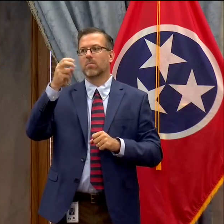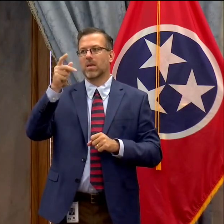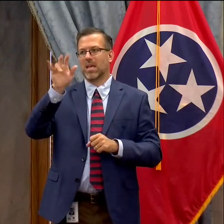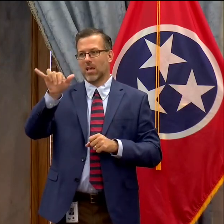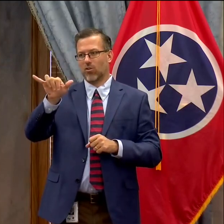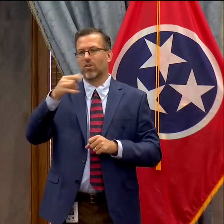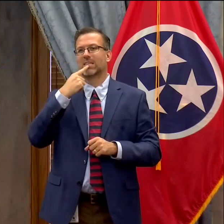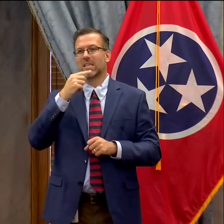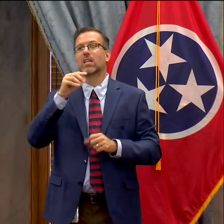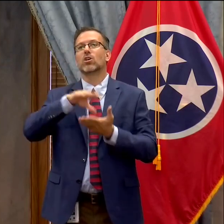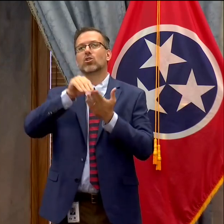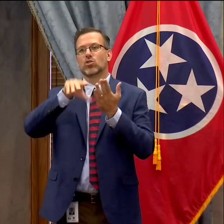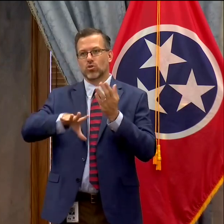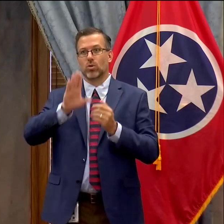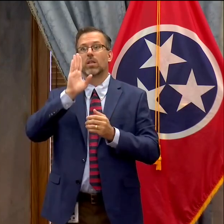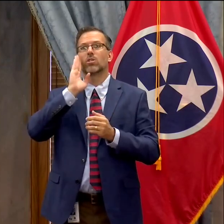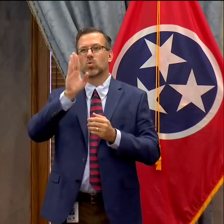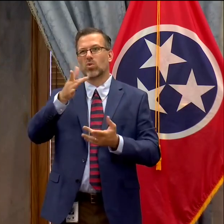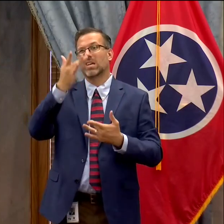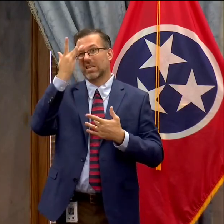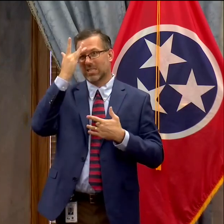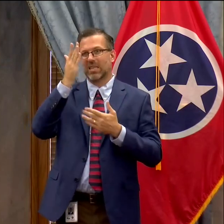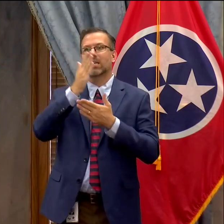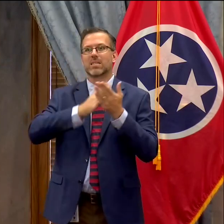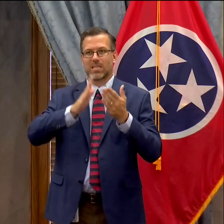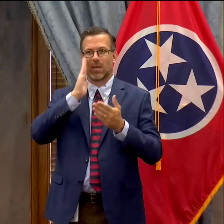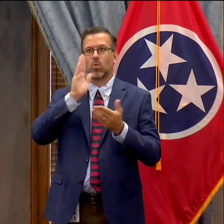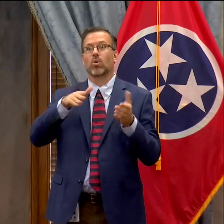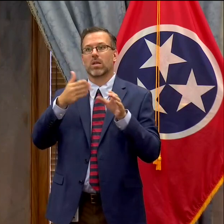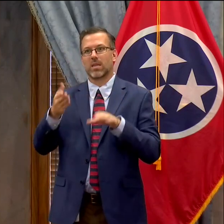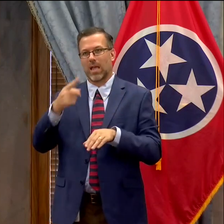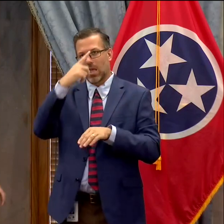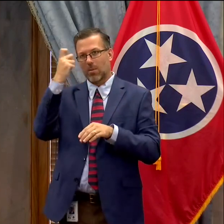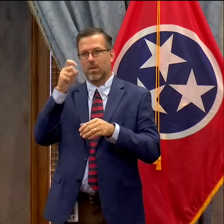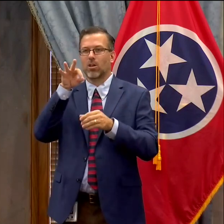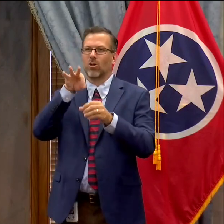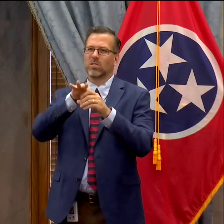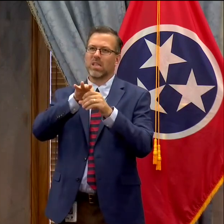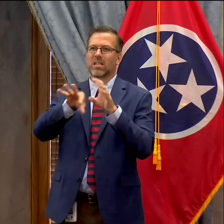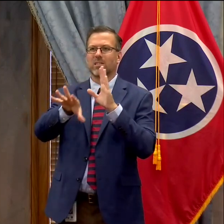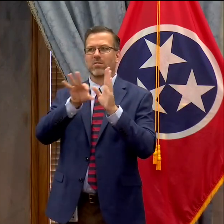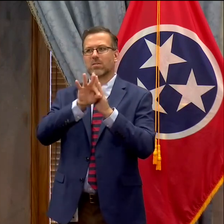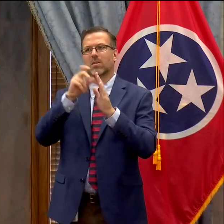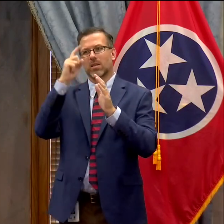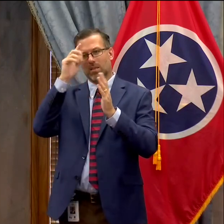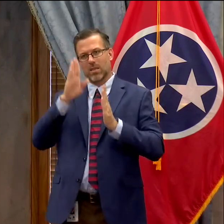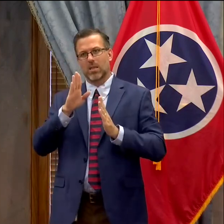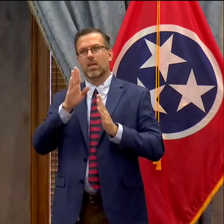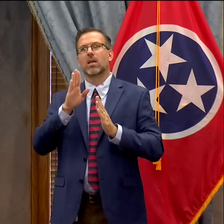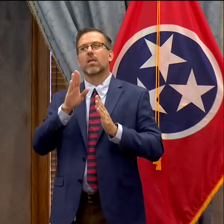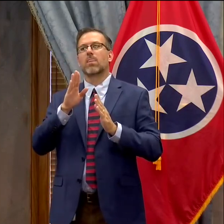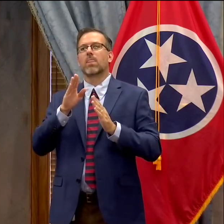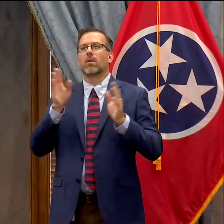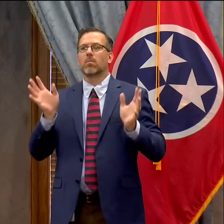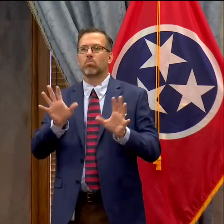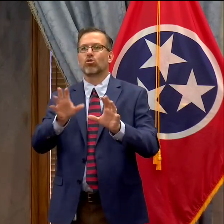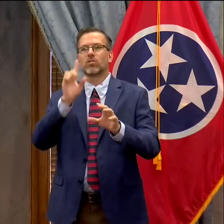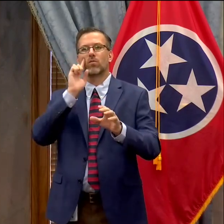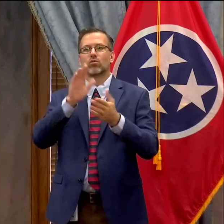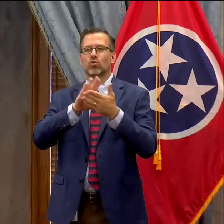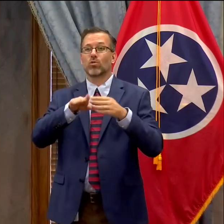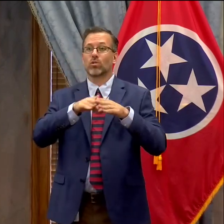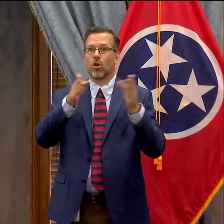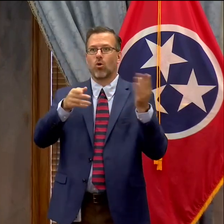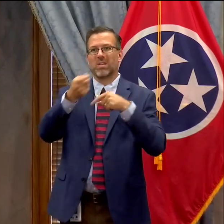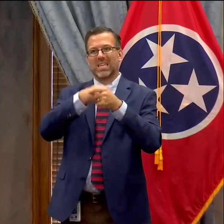will get sick and some will even die because elected officials push for schools to reopen instead of listening to health care officials. So